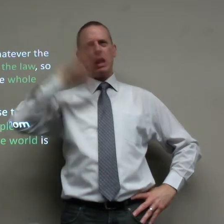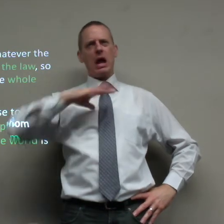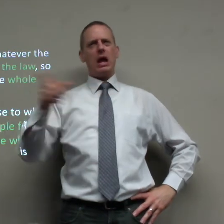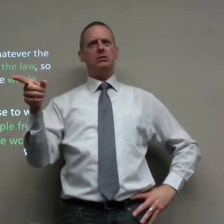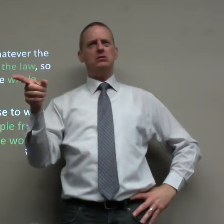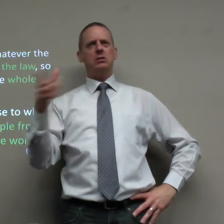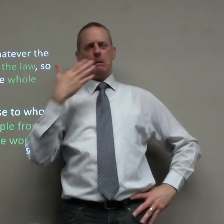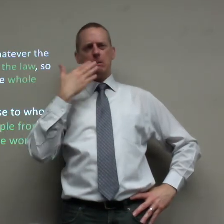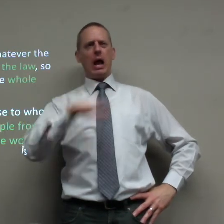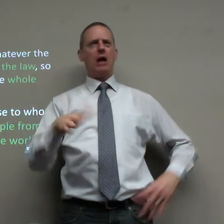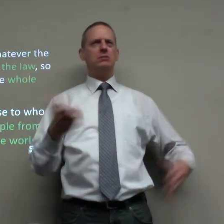he's a bad man